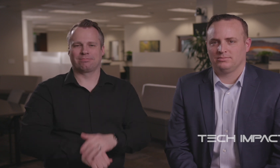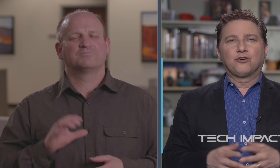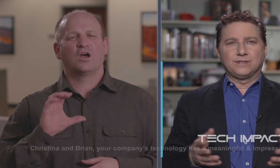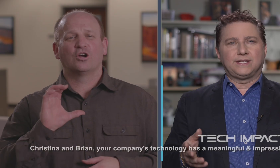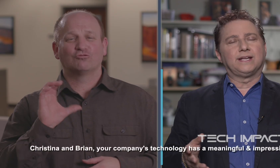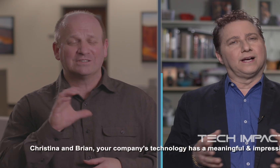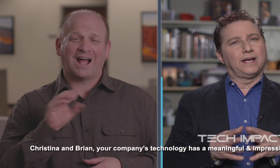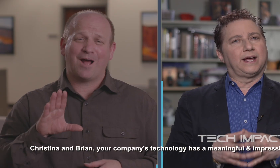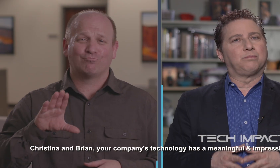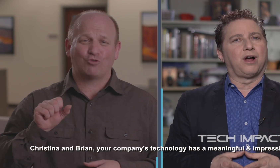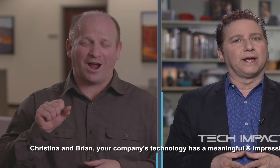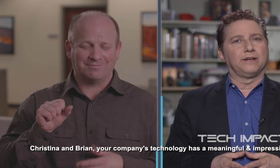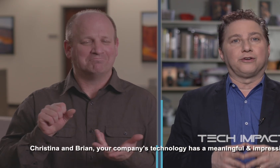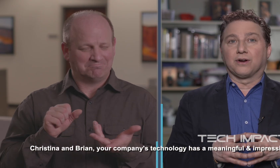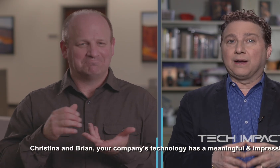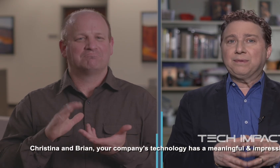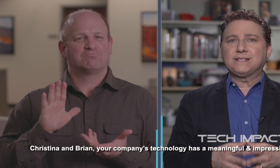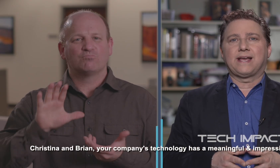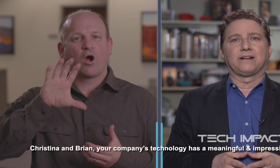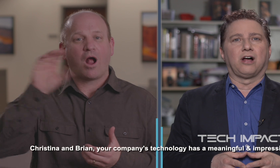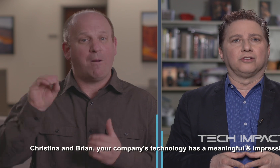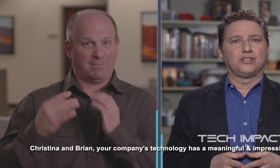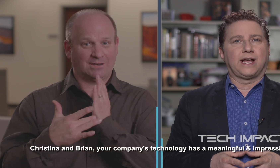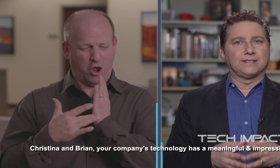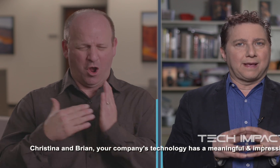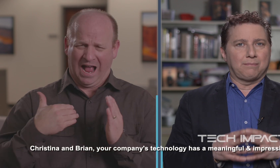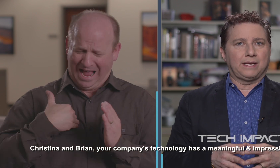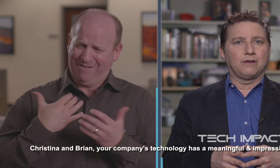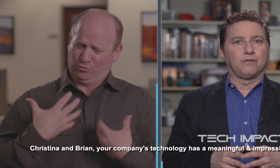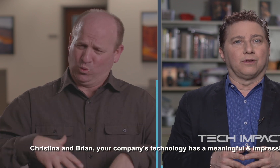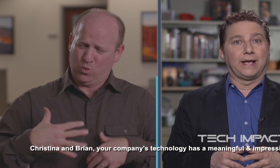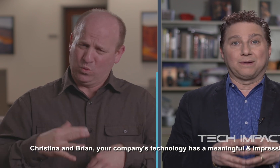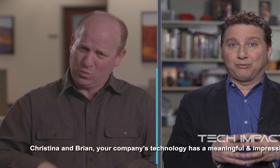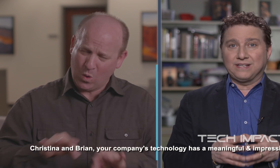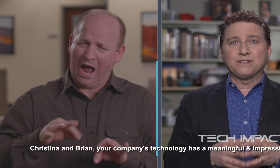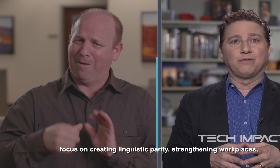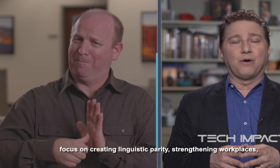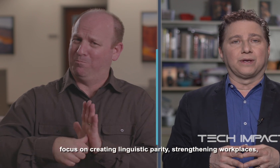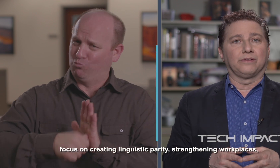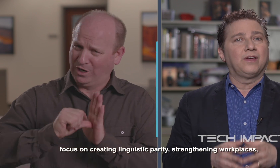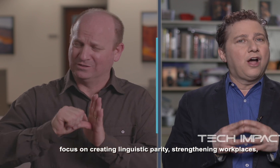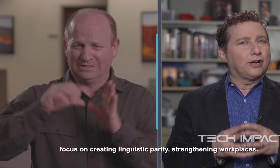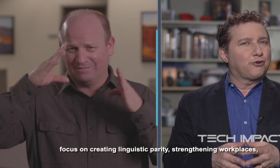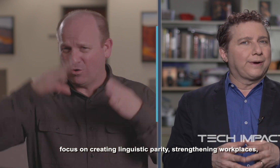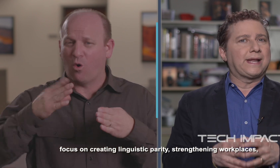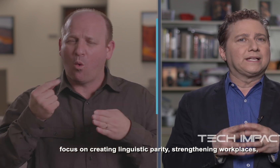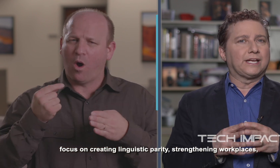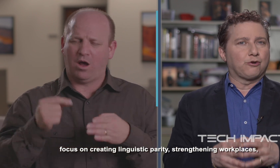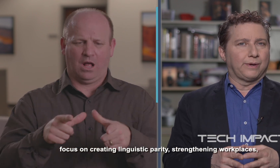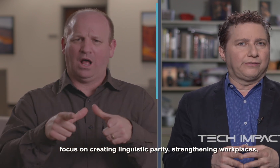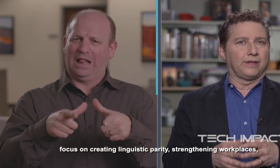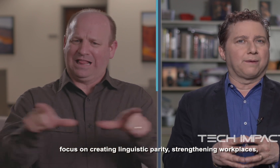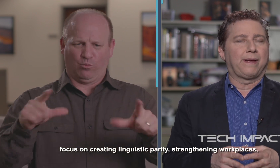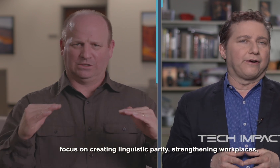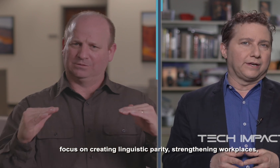Christina and Brian, your company's technology has a meaningful and impressive focus on creating linguistic parity,